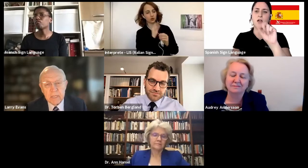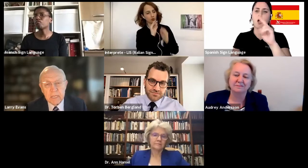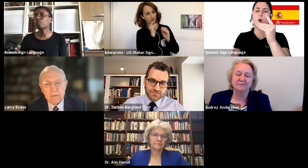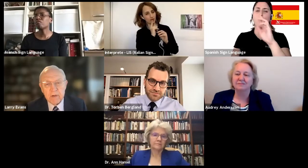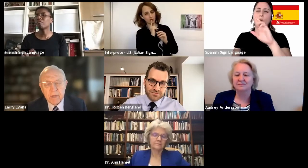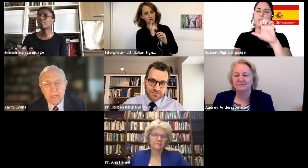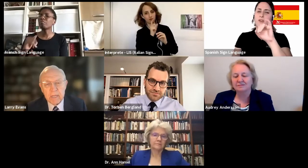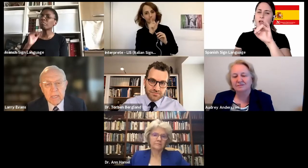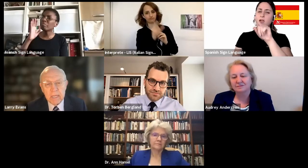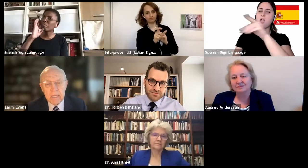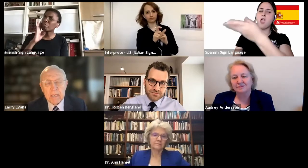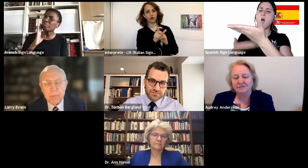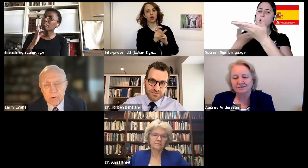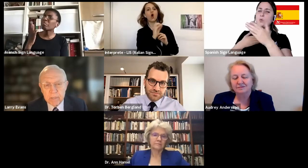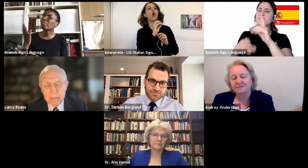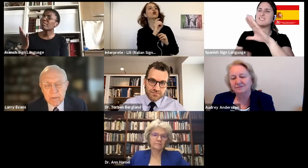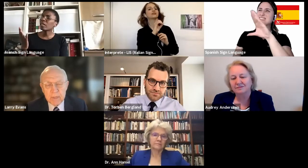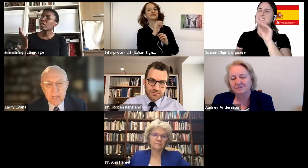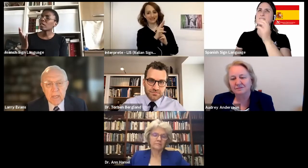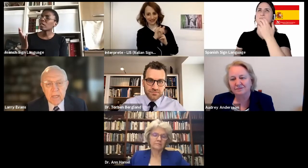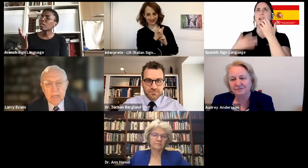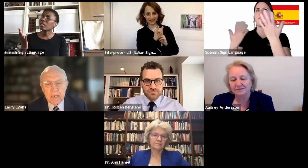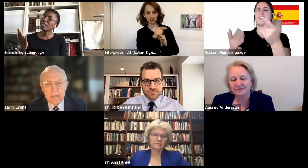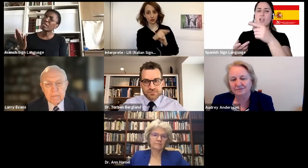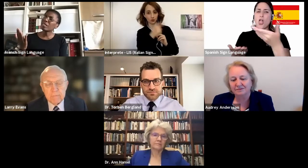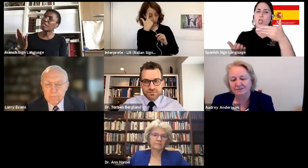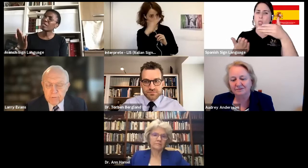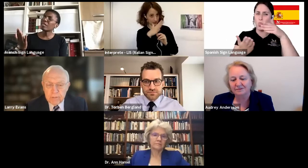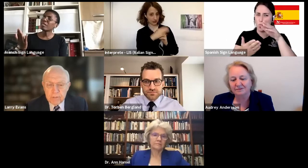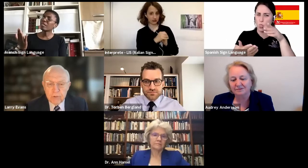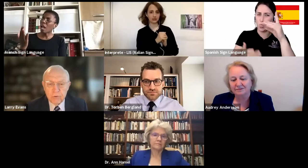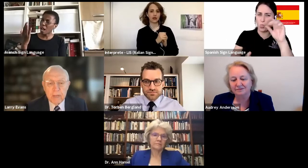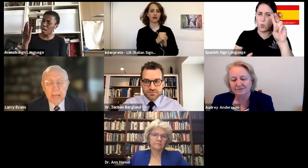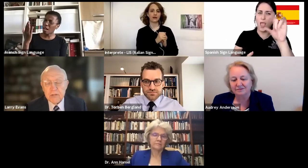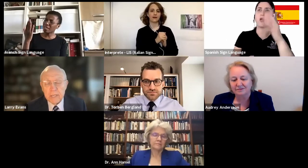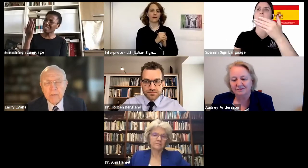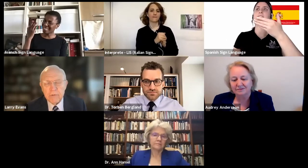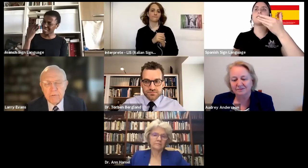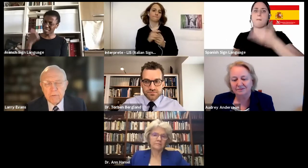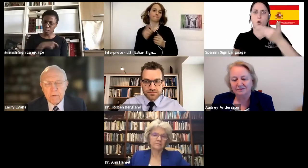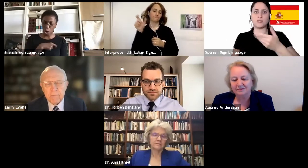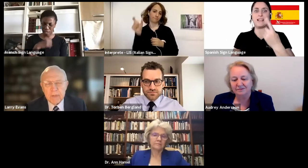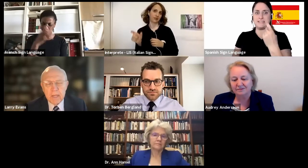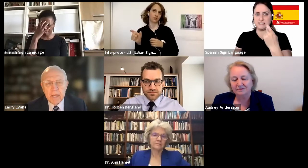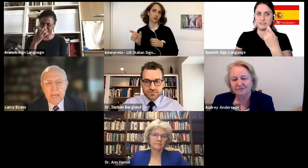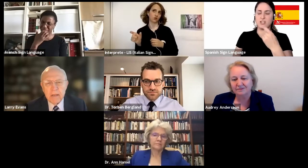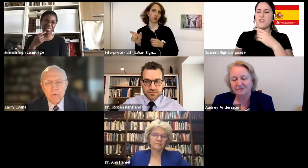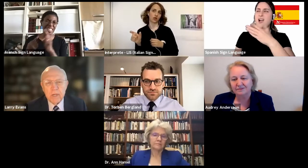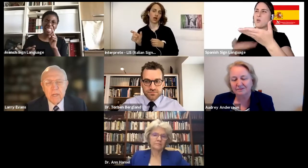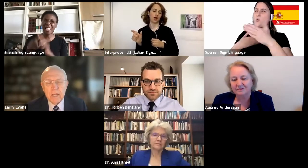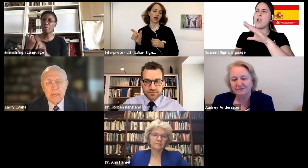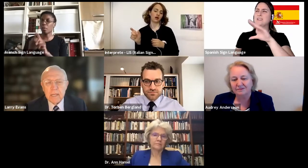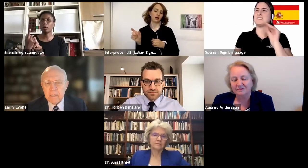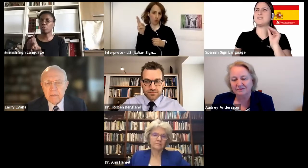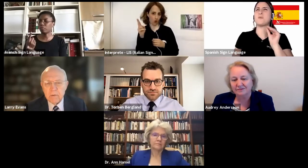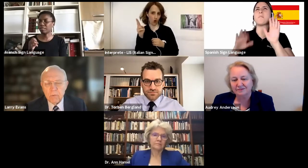and very important, to actually get through the grief. How do